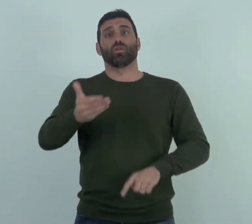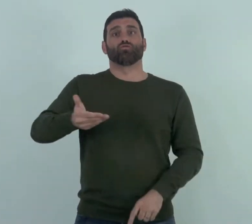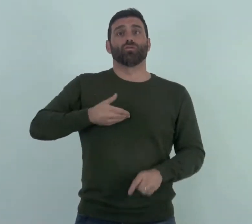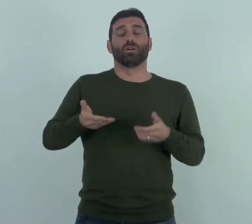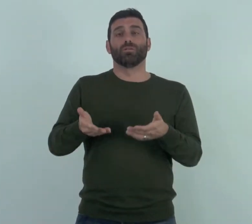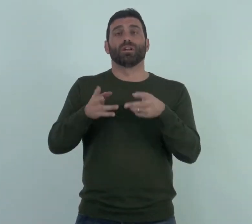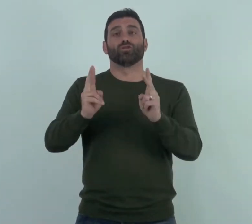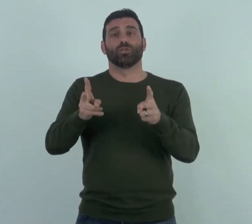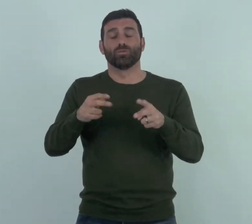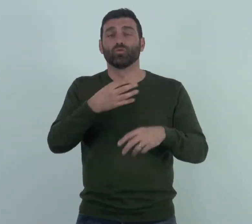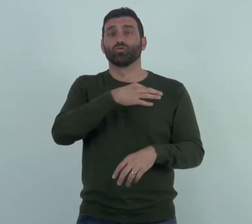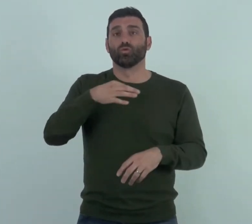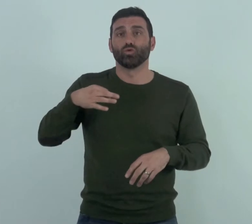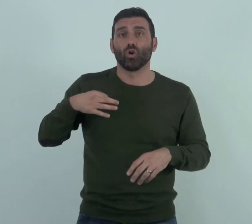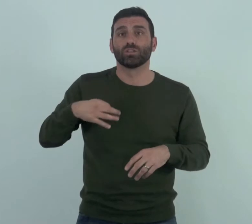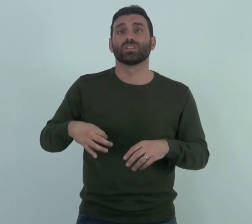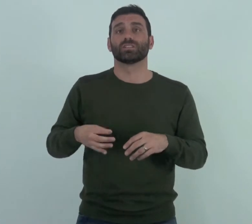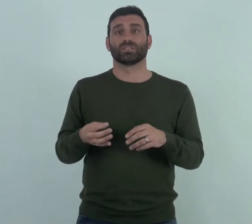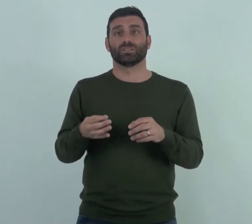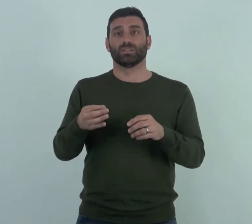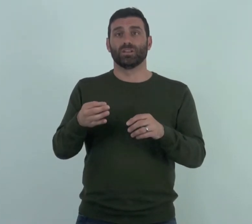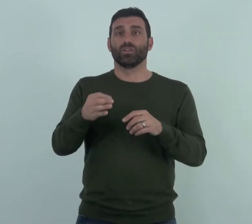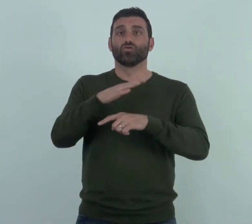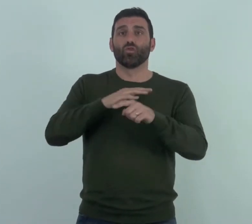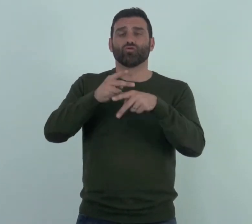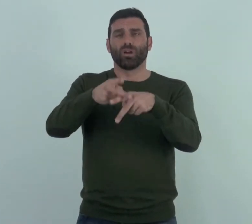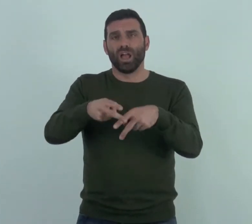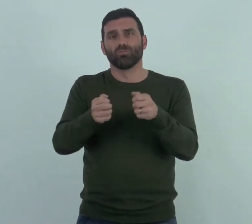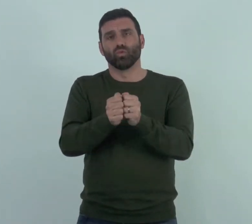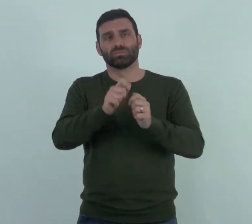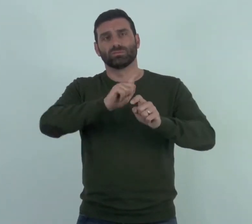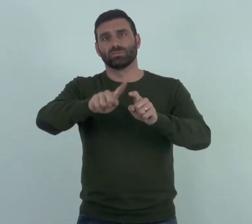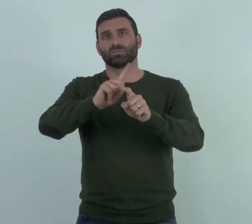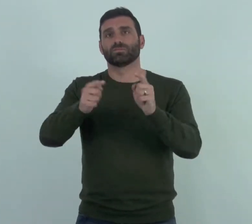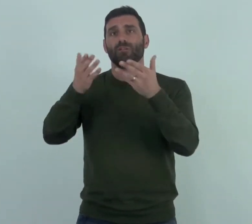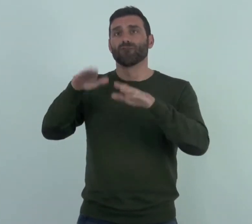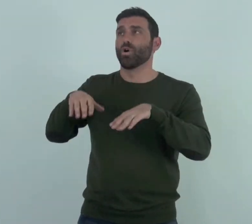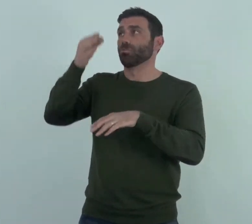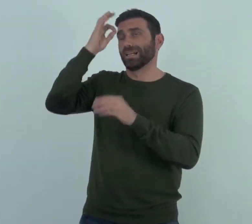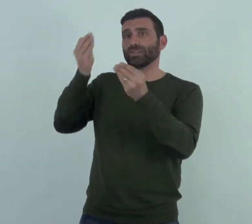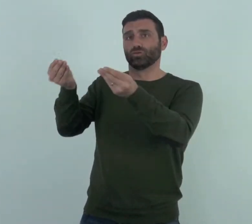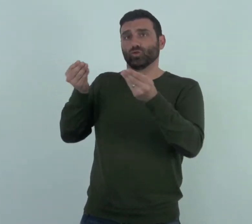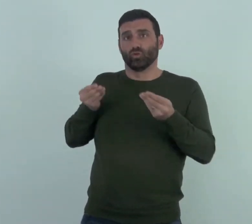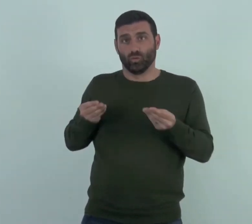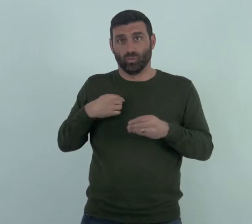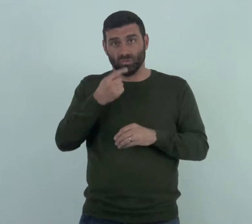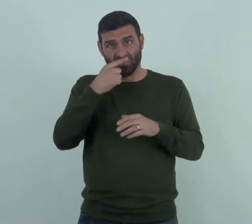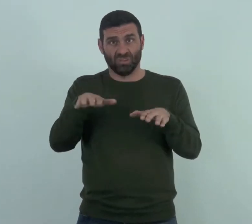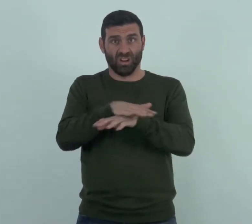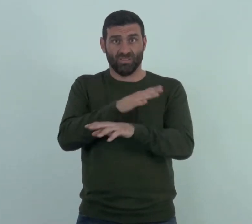which gave us the right to provide interpreters for doctors, social care appointments and a variety of other appointments